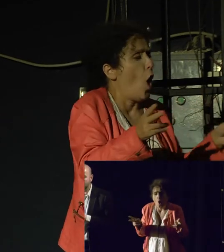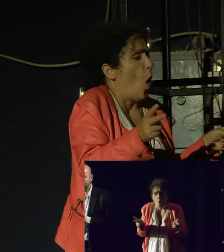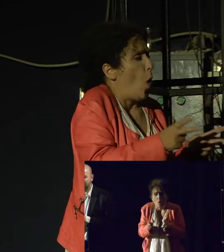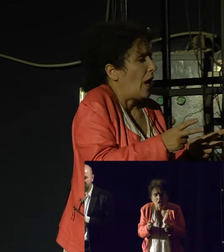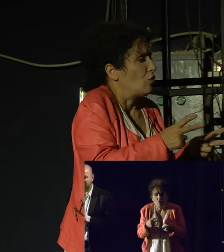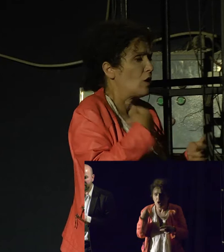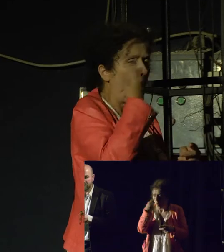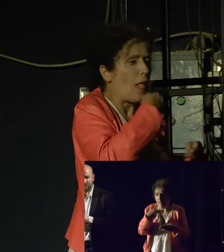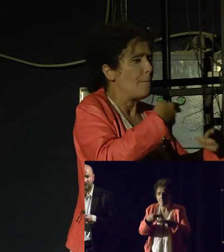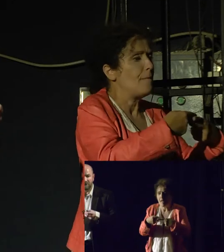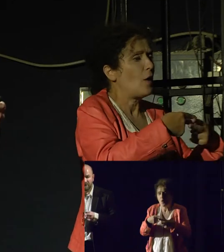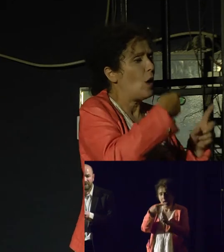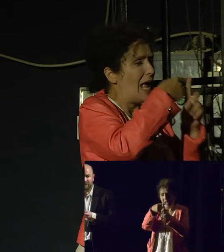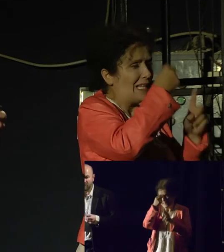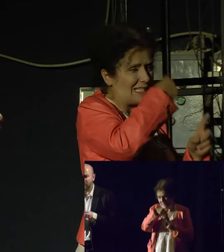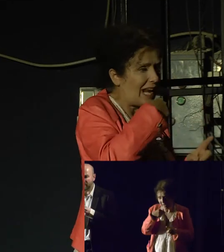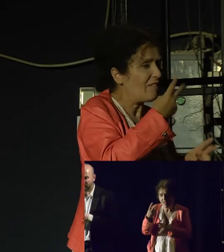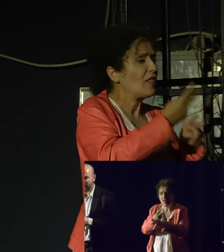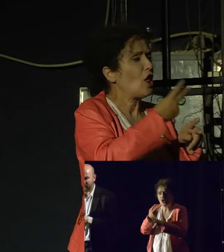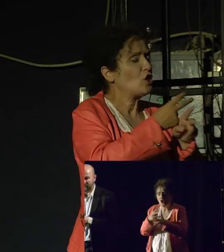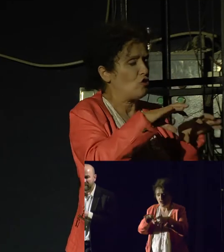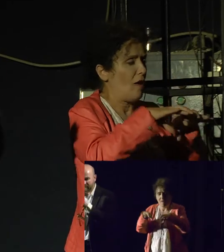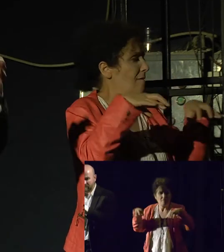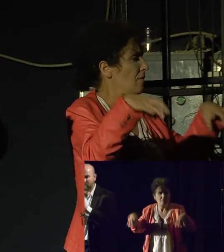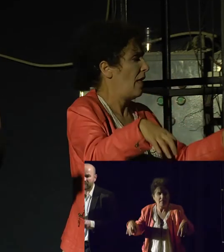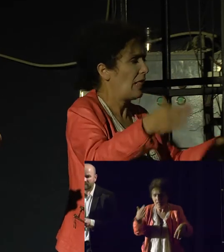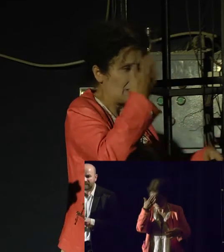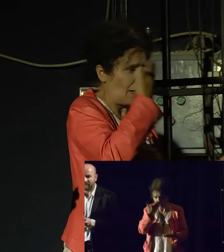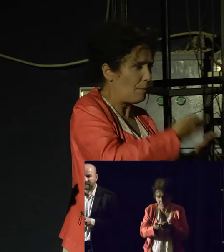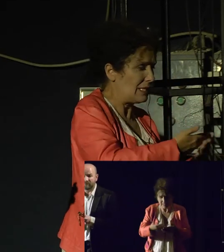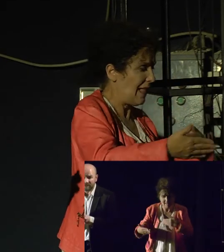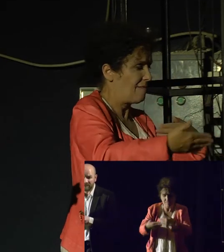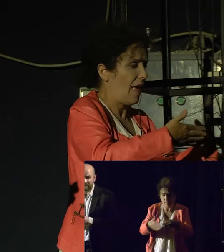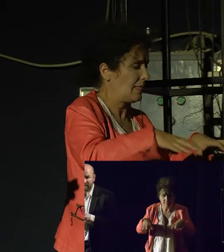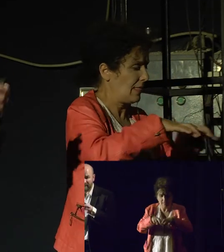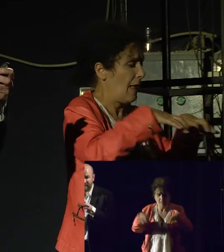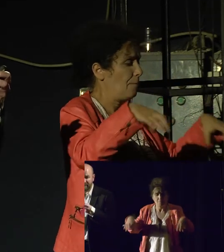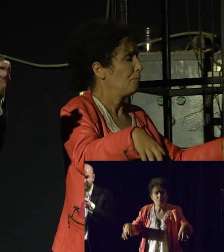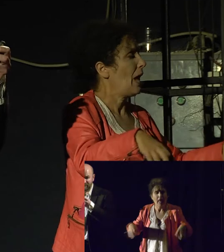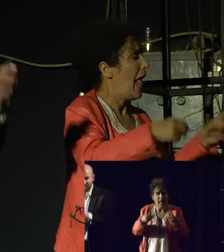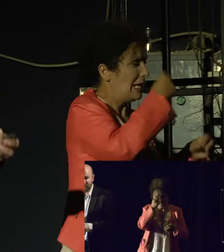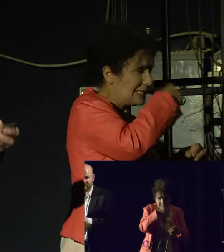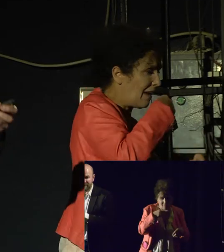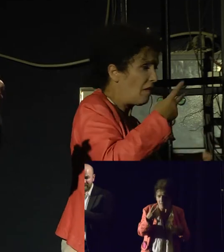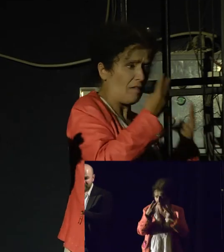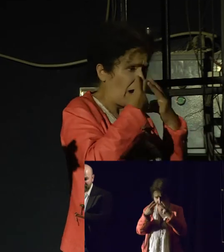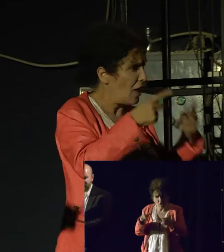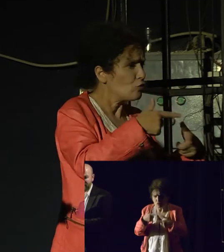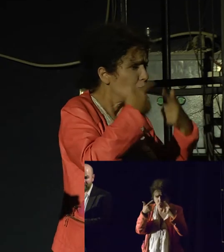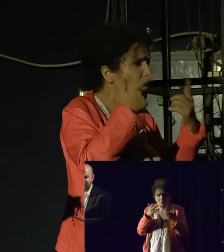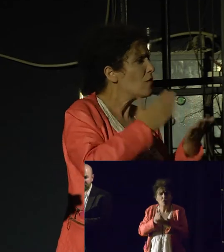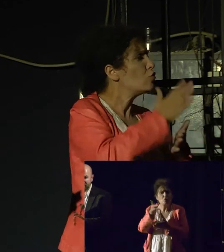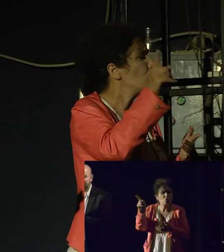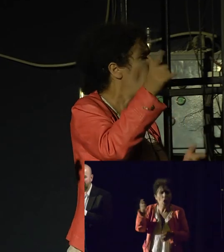mutually legitimize each other to keep the other one in power. Take a look at what's happening in Russia and Putin and